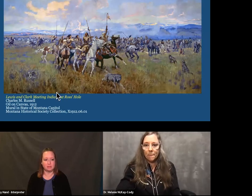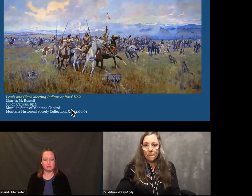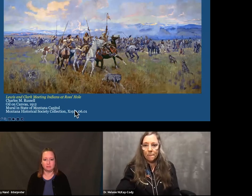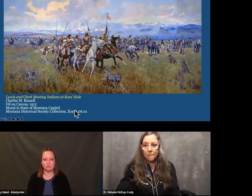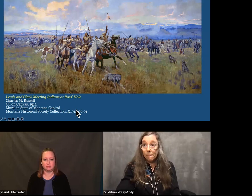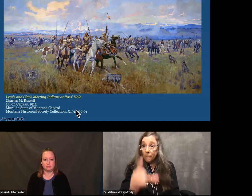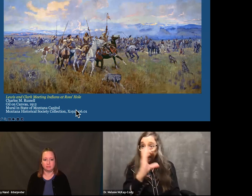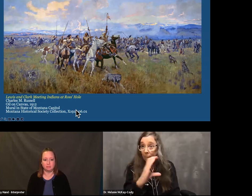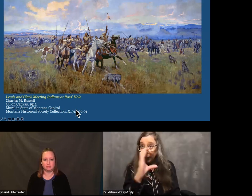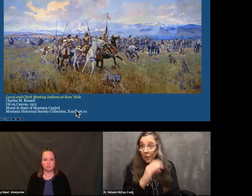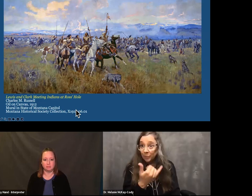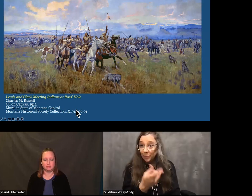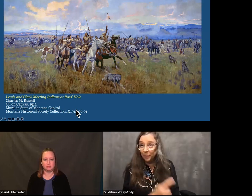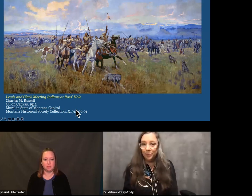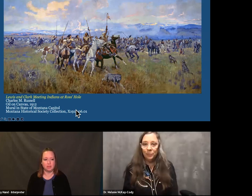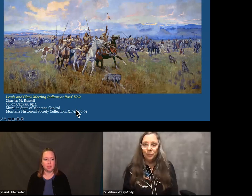this.